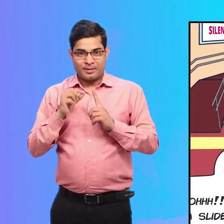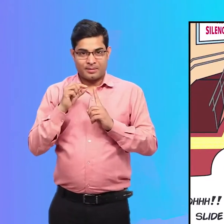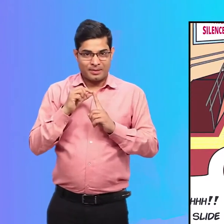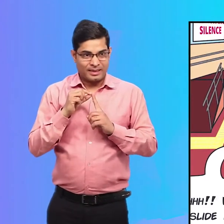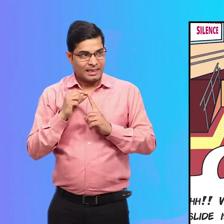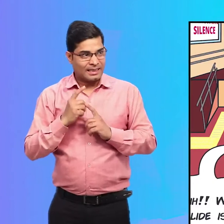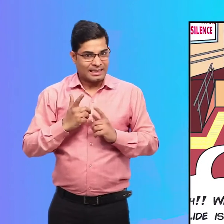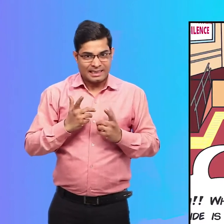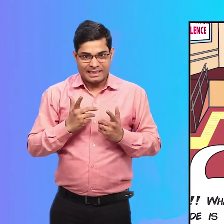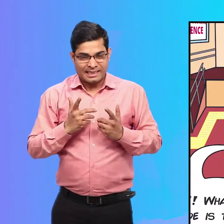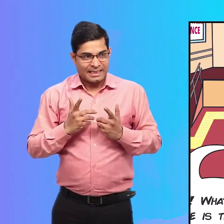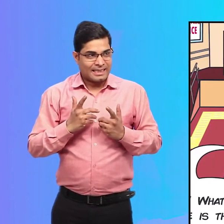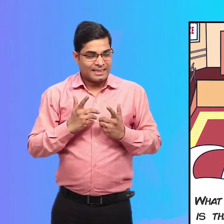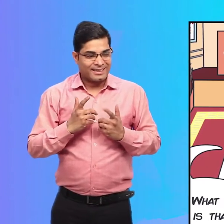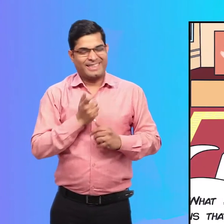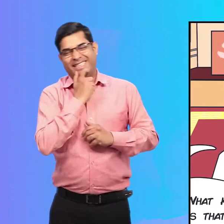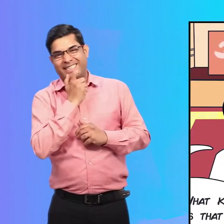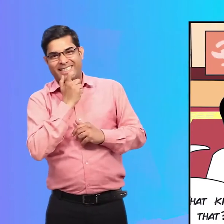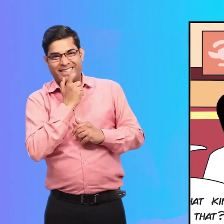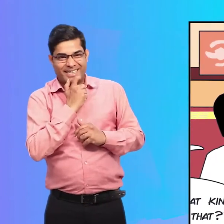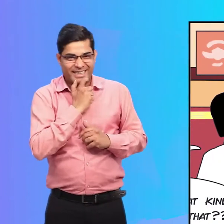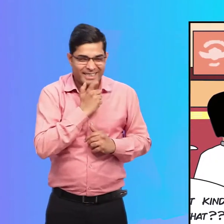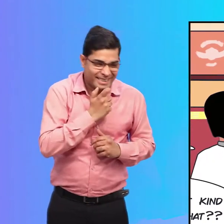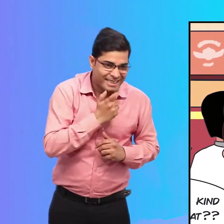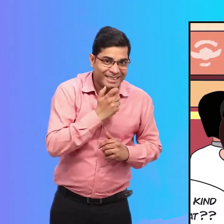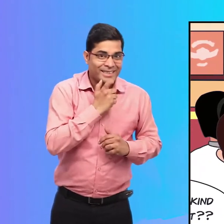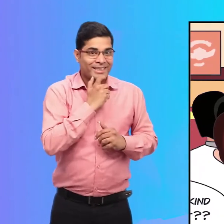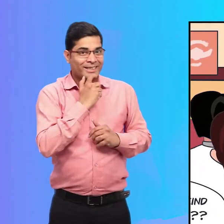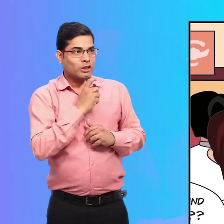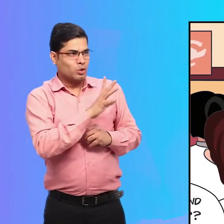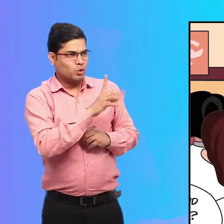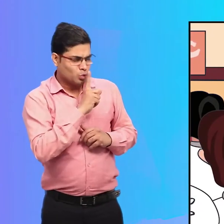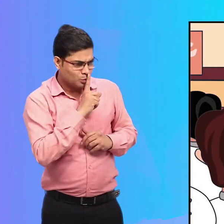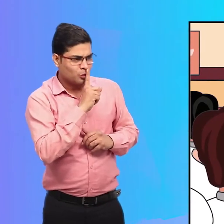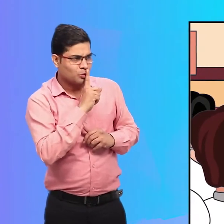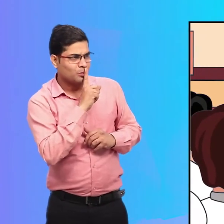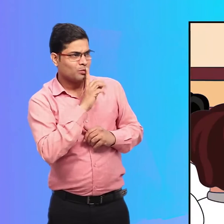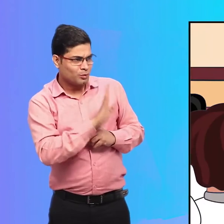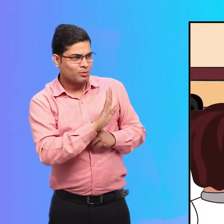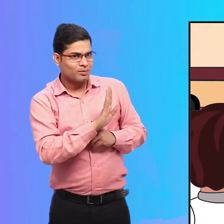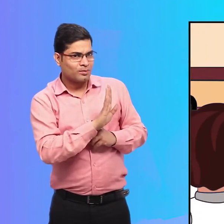Priya couldn't help but laugh, but also quickly asks him to keep quiet.